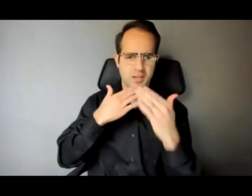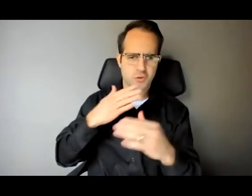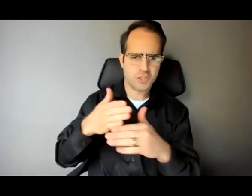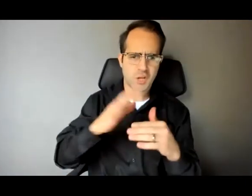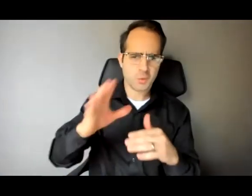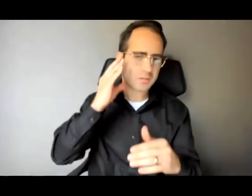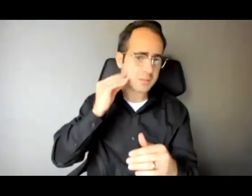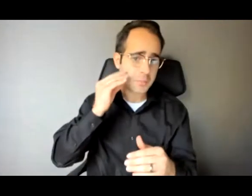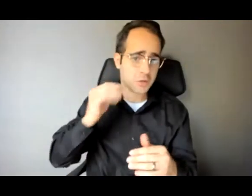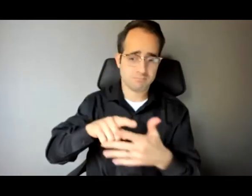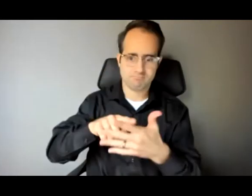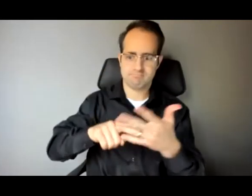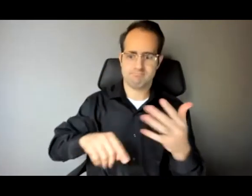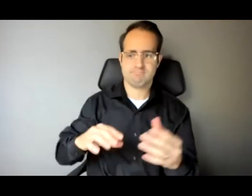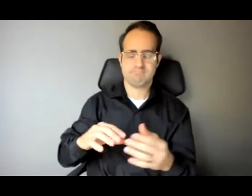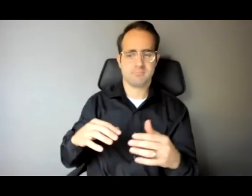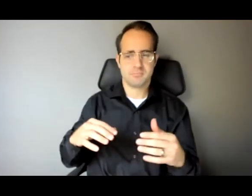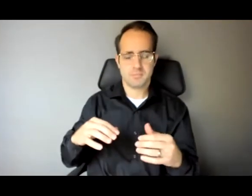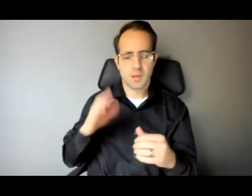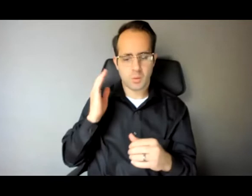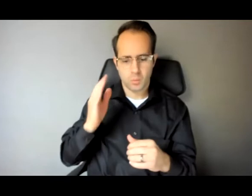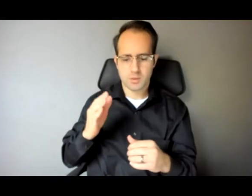community partners and people in the audience.